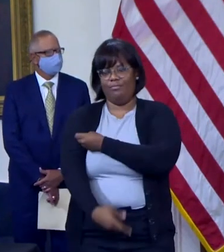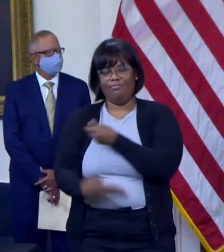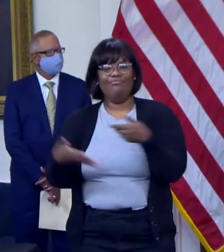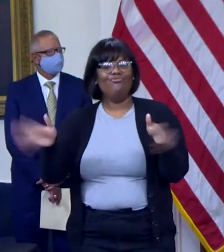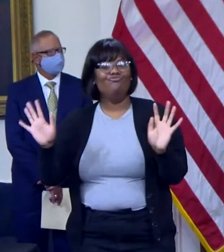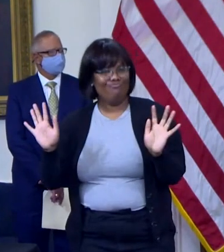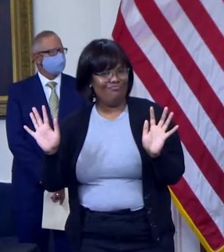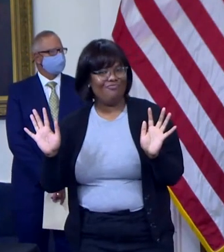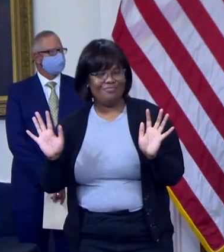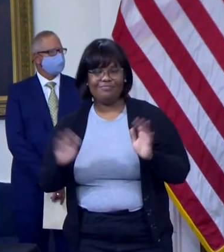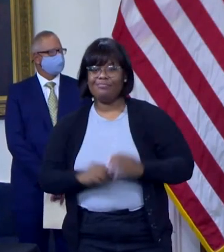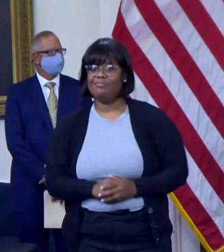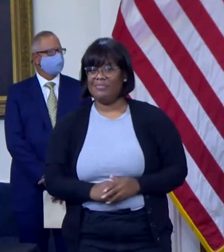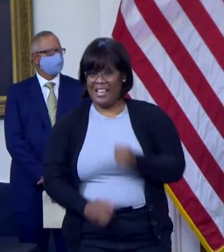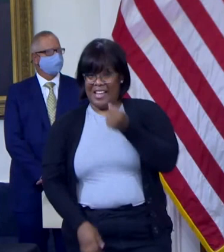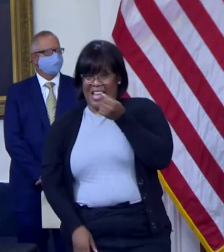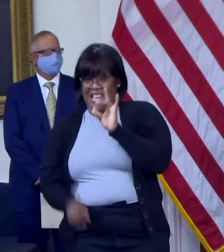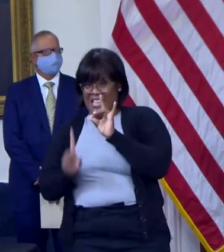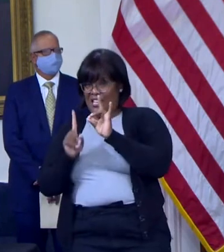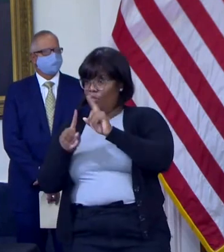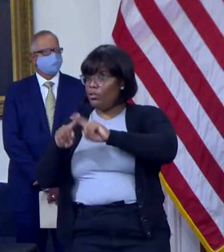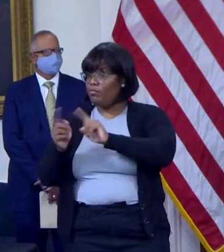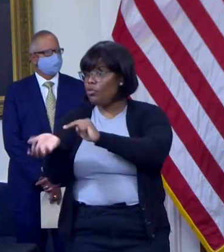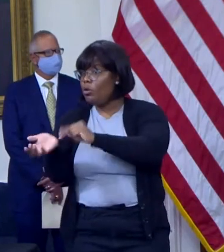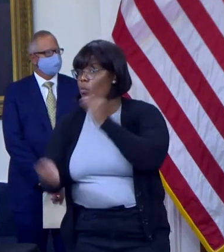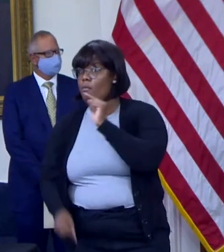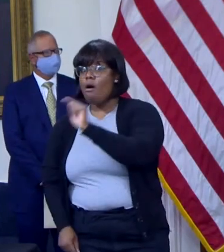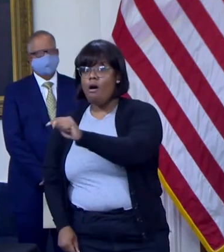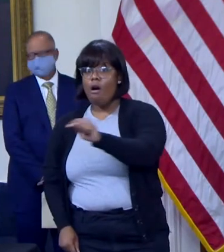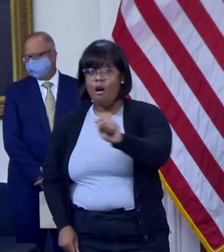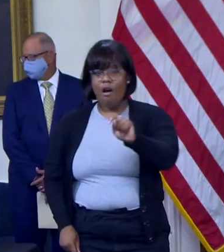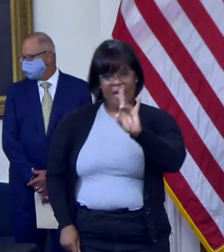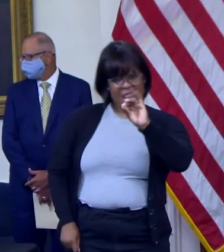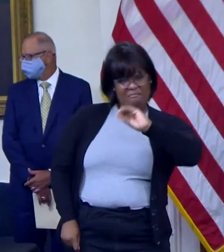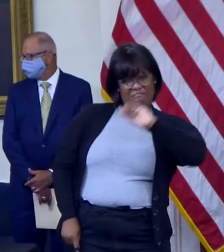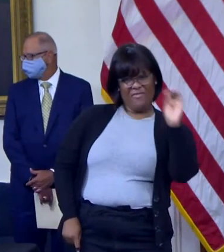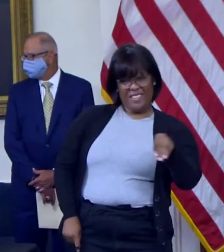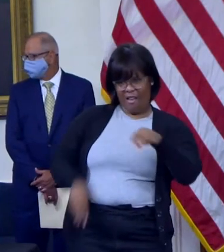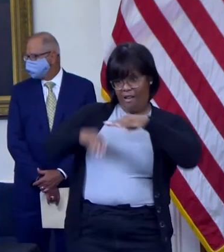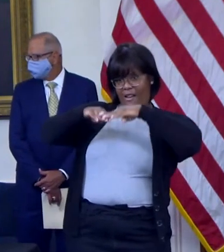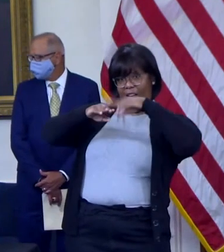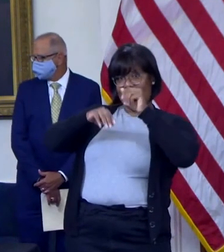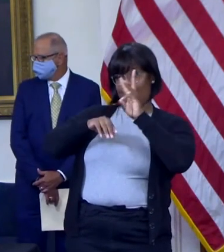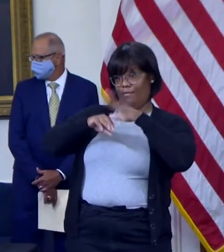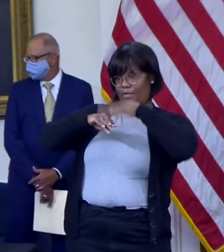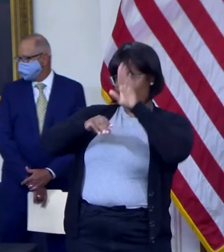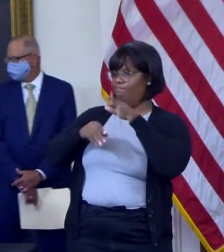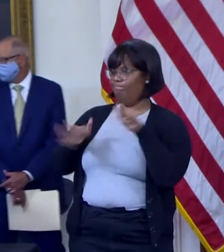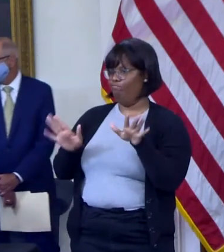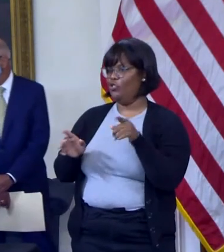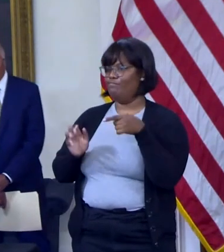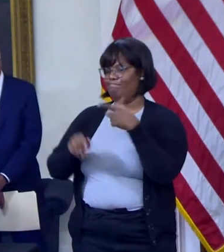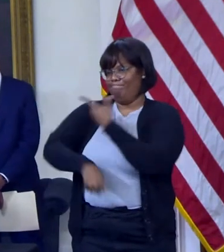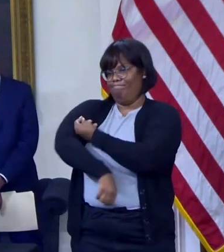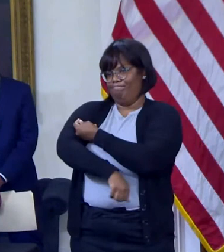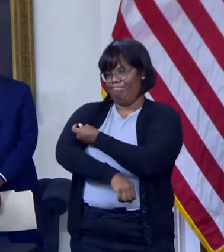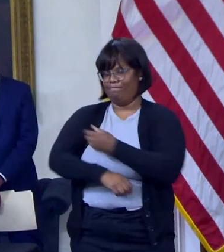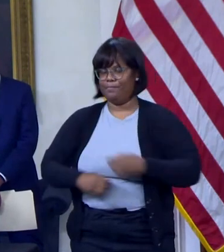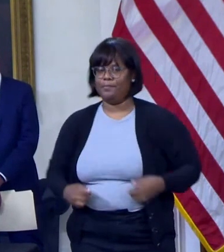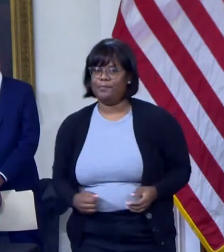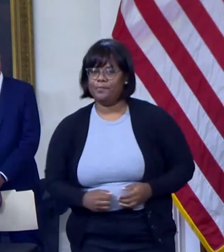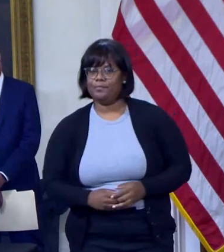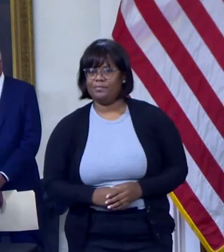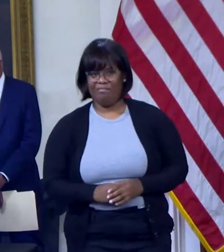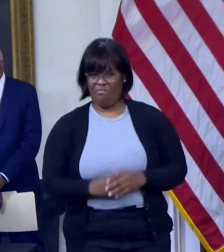95 percent or higher, and these are the facilities you will see on the screen with the highest staff vaccination rates,